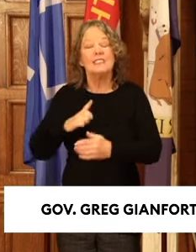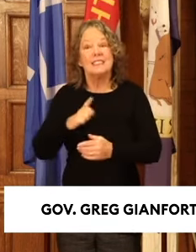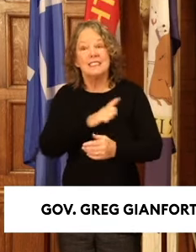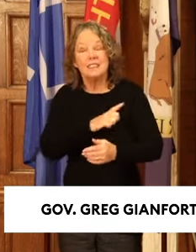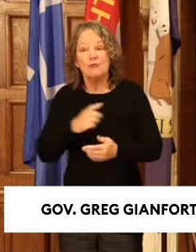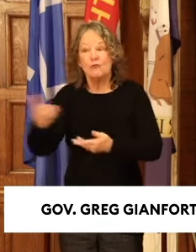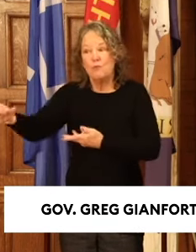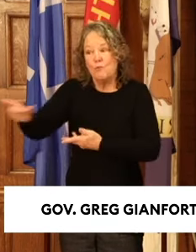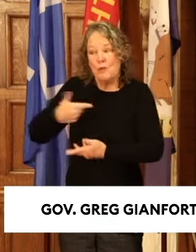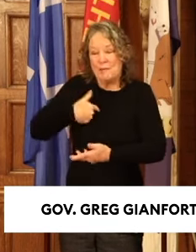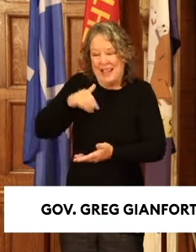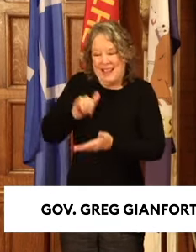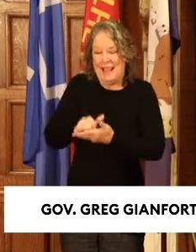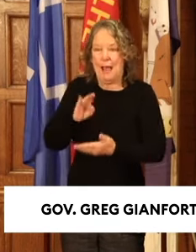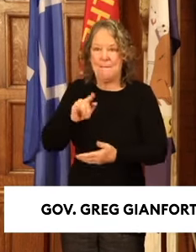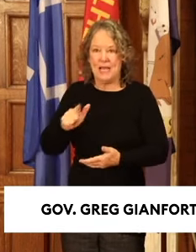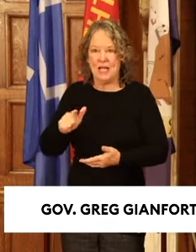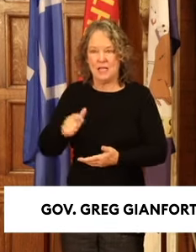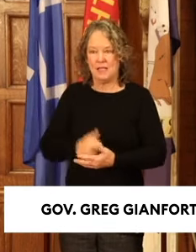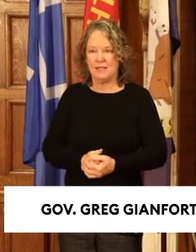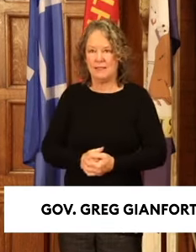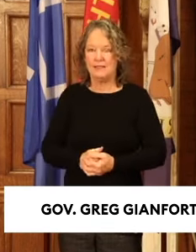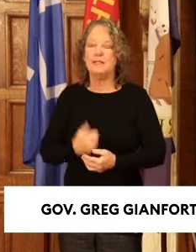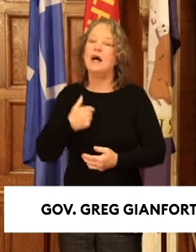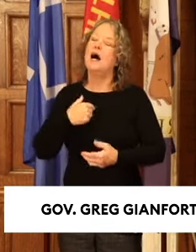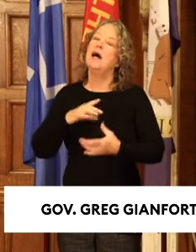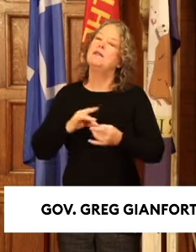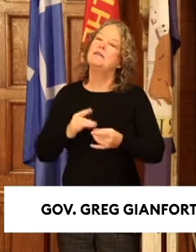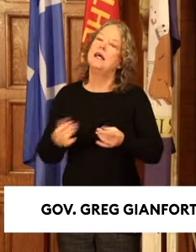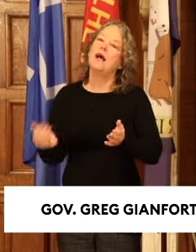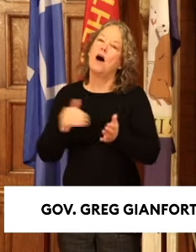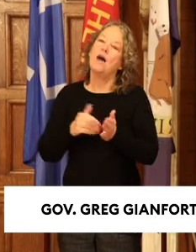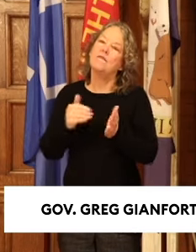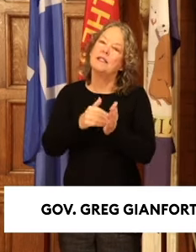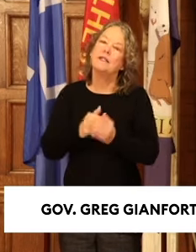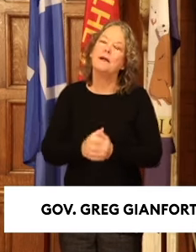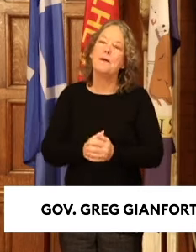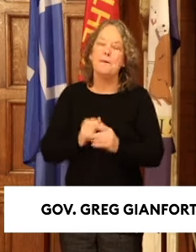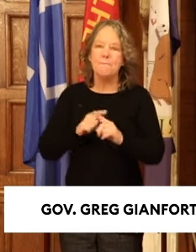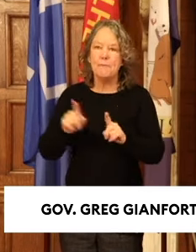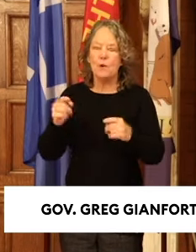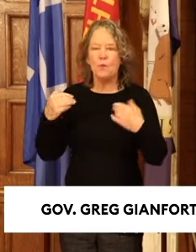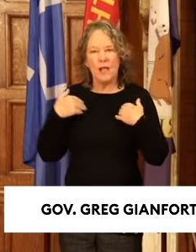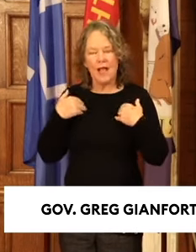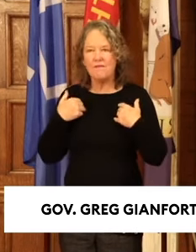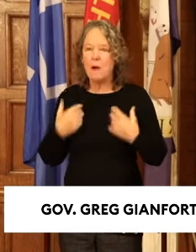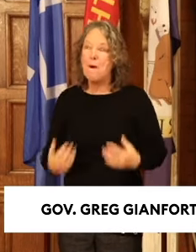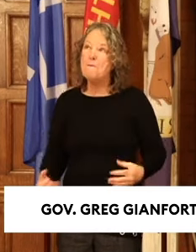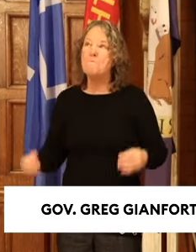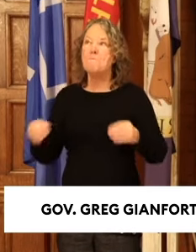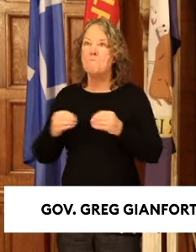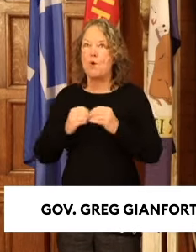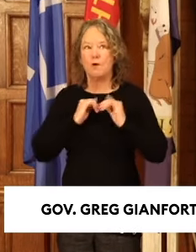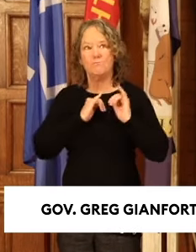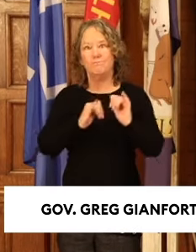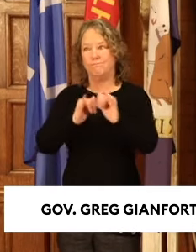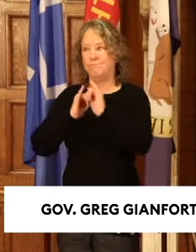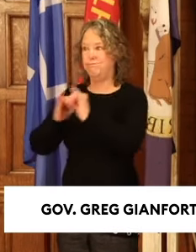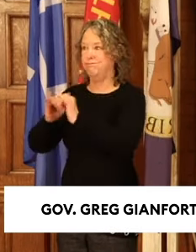bill to my desk. I say this often, but we have far more in common